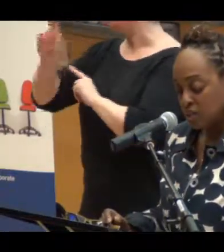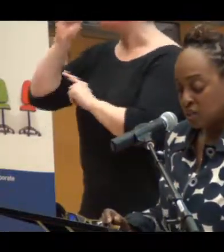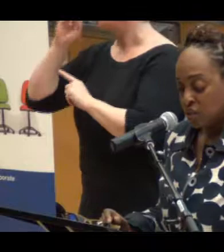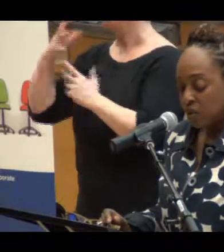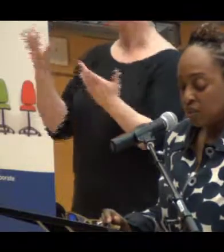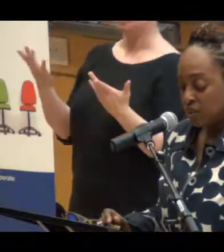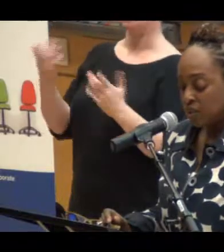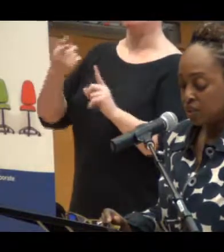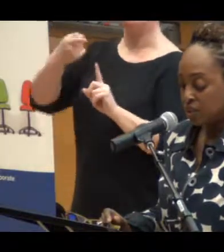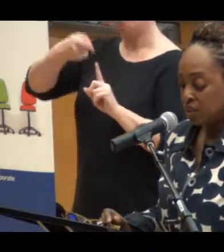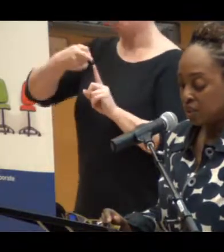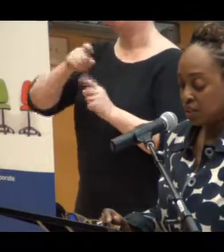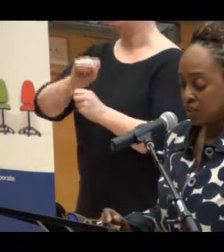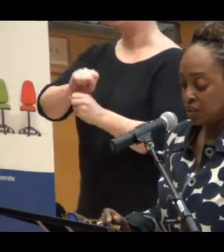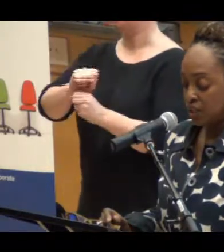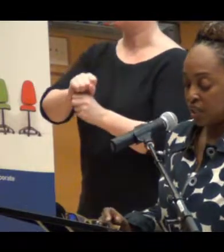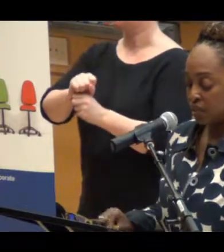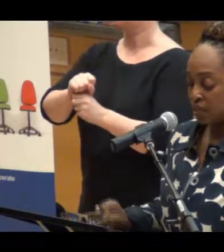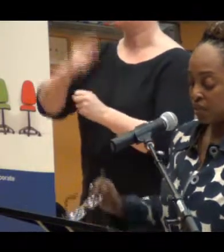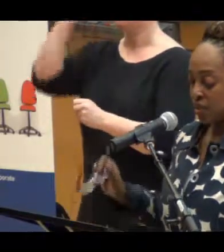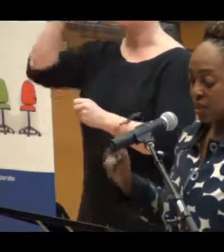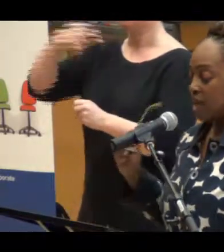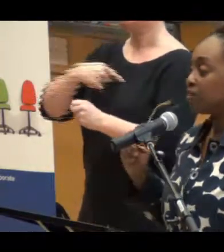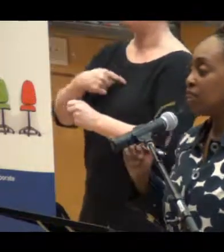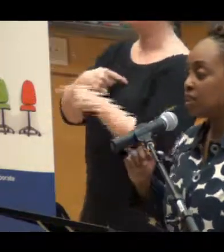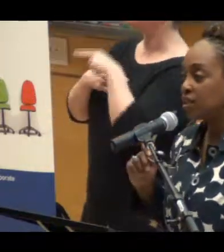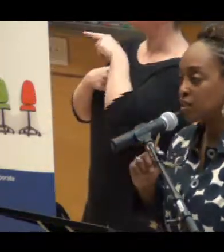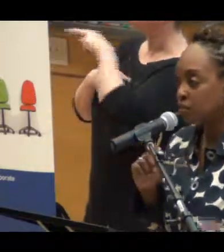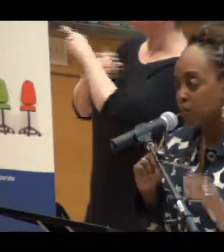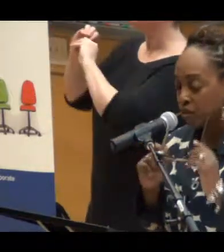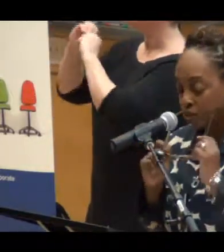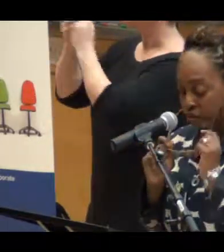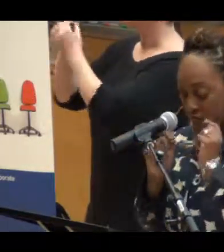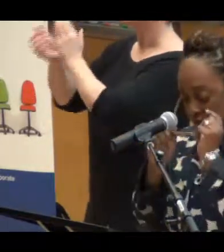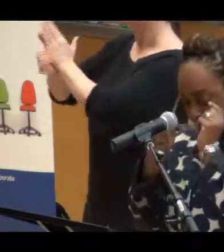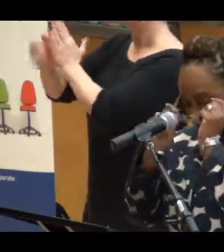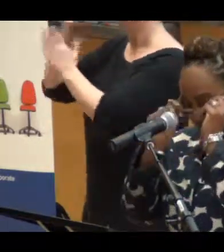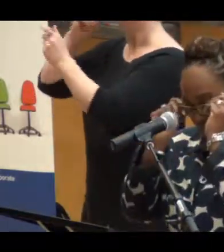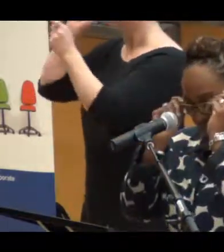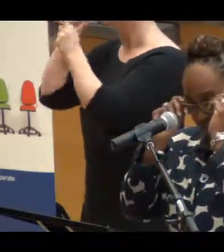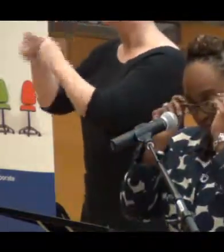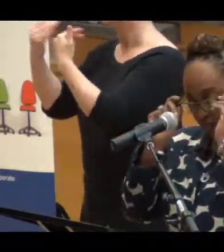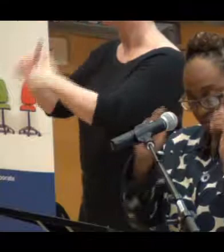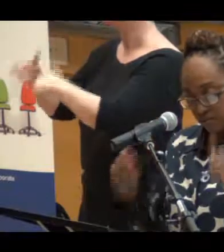So I'm pleased to know that Skills for Change has made this a priority.